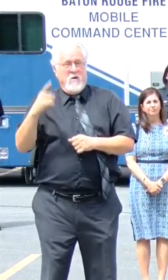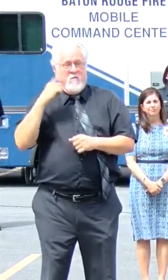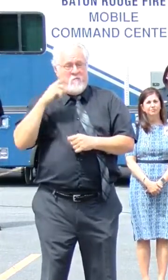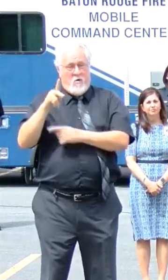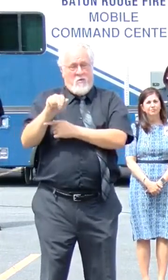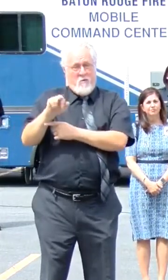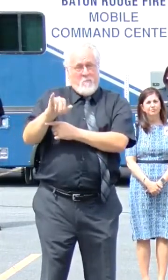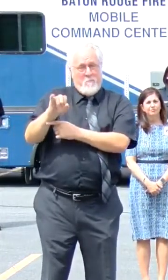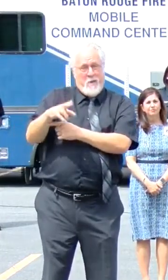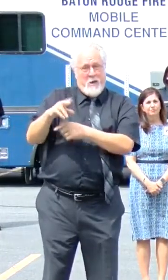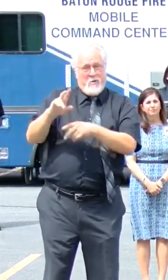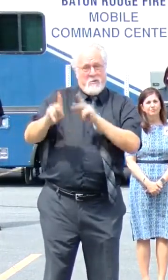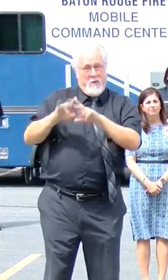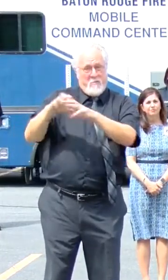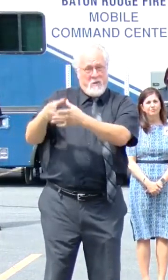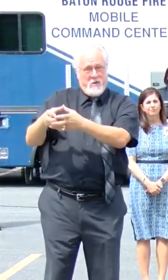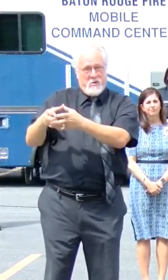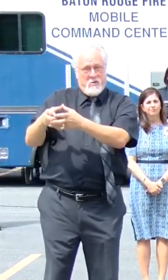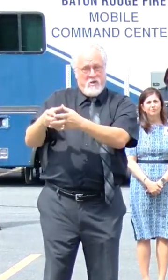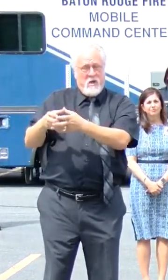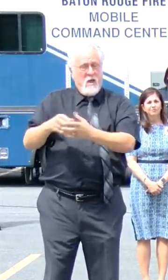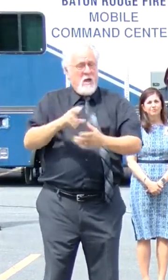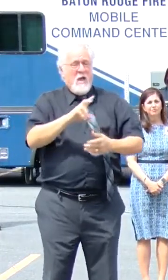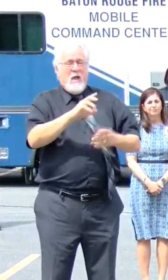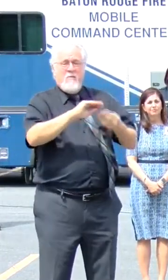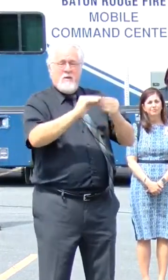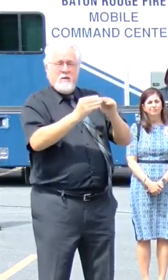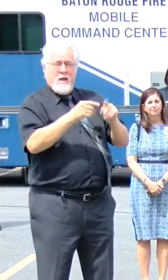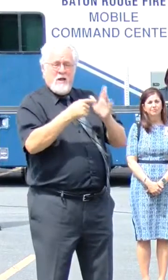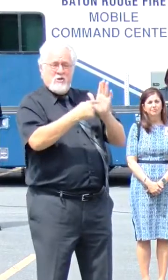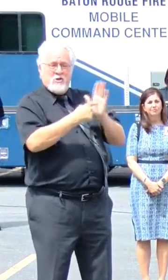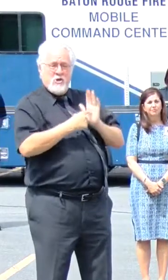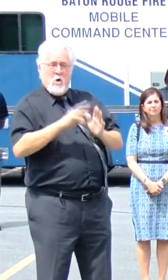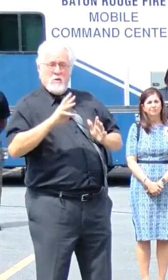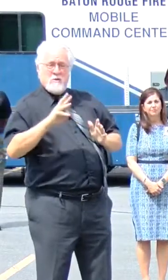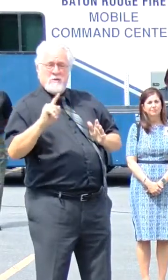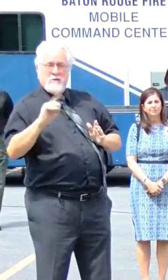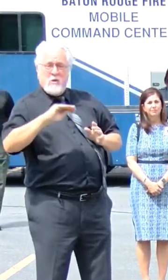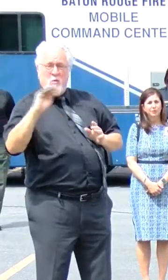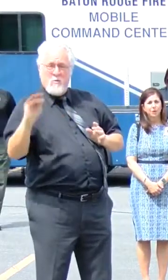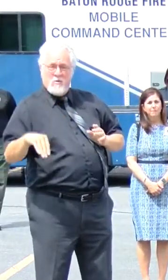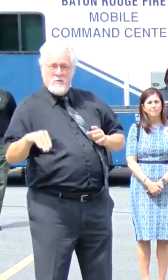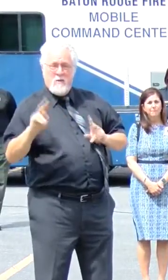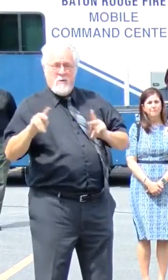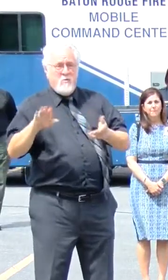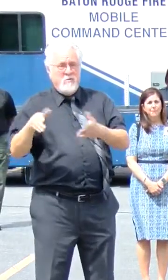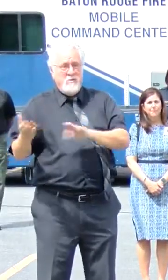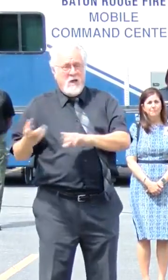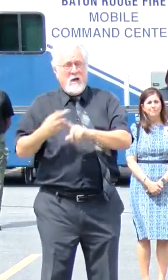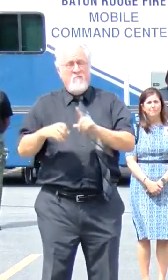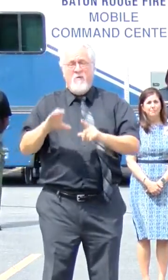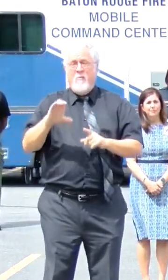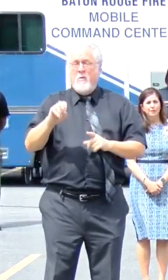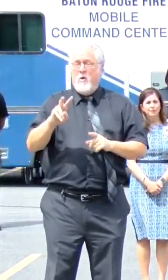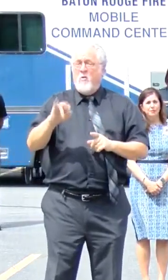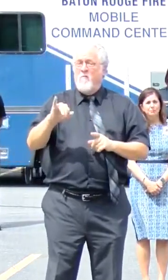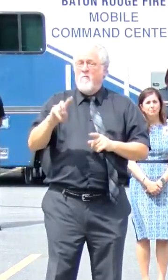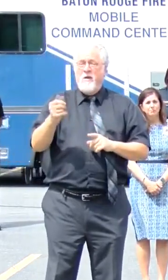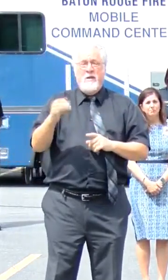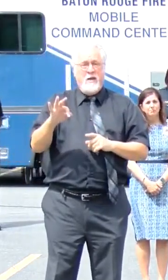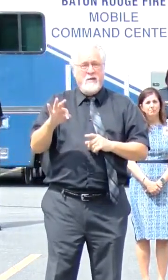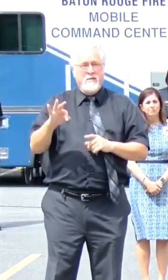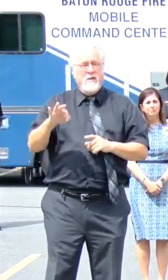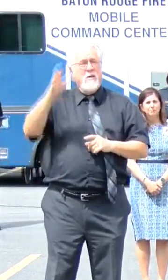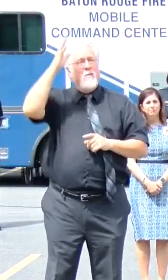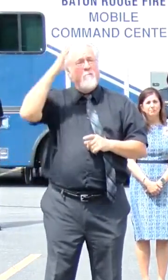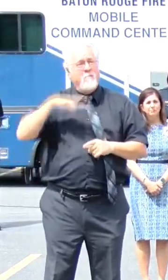parish's population. The data shows that 61 percent of people who have died from COVID-19 are